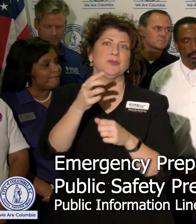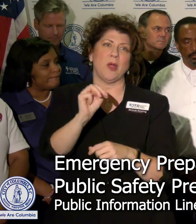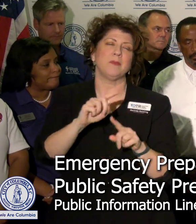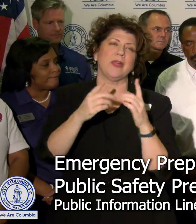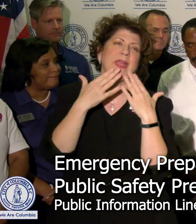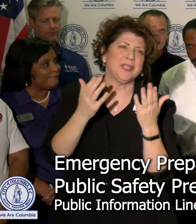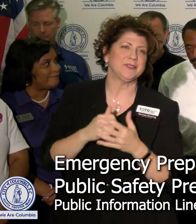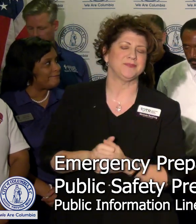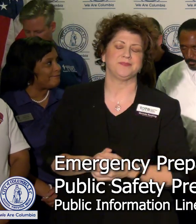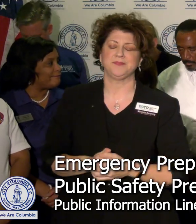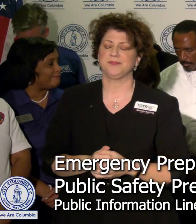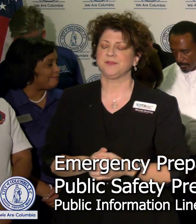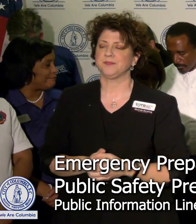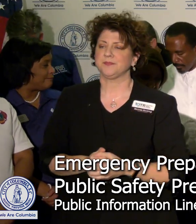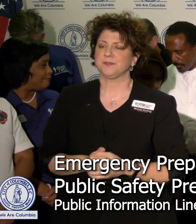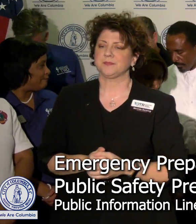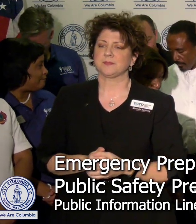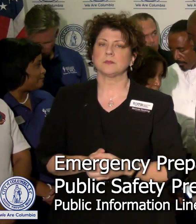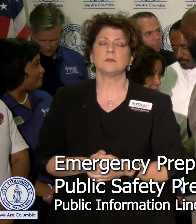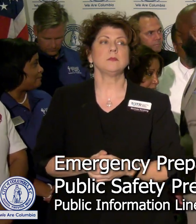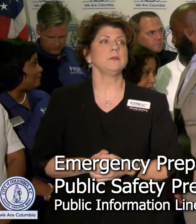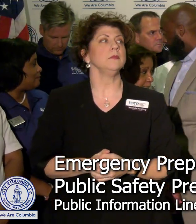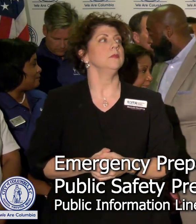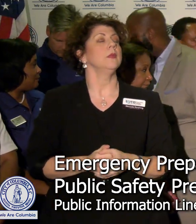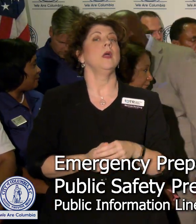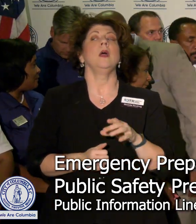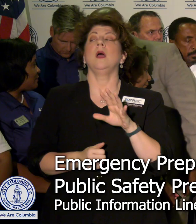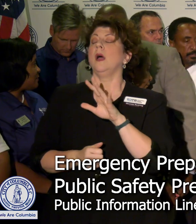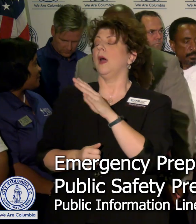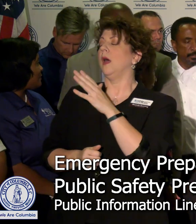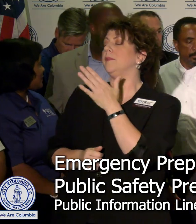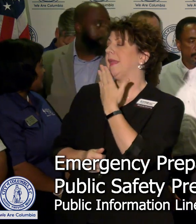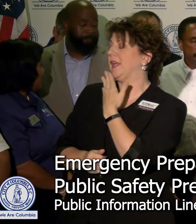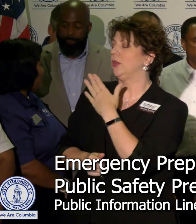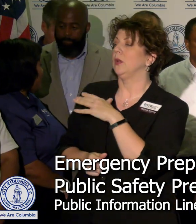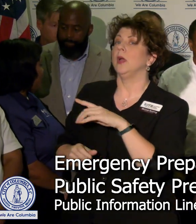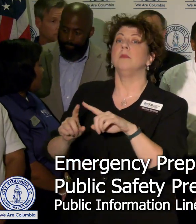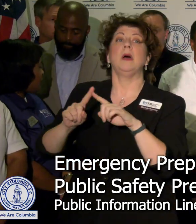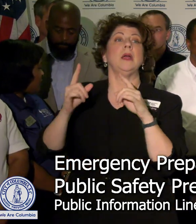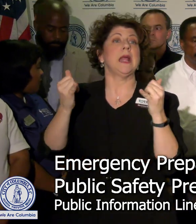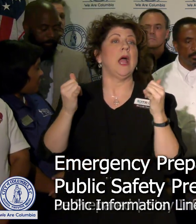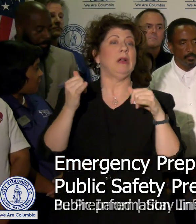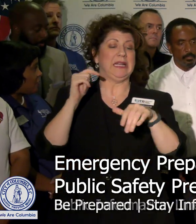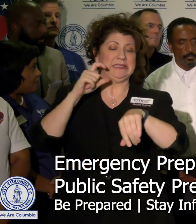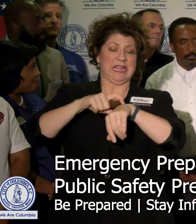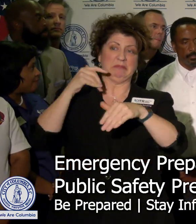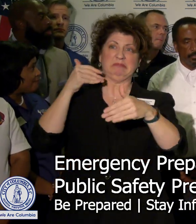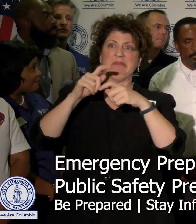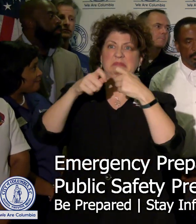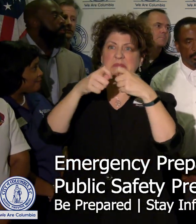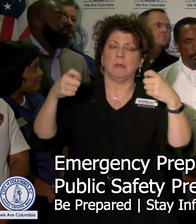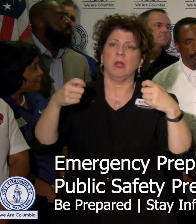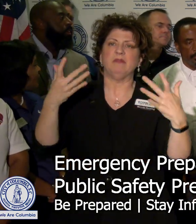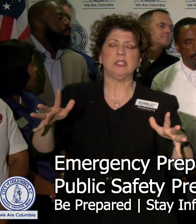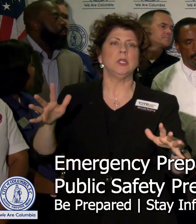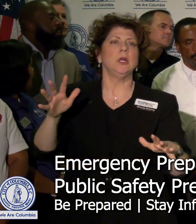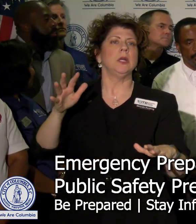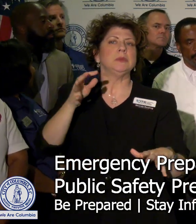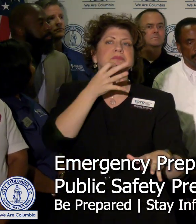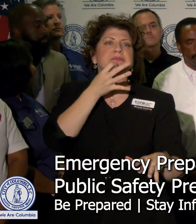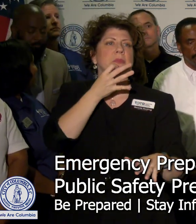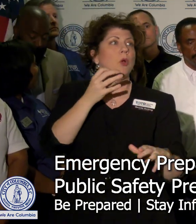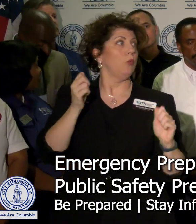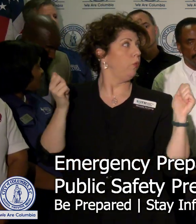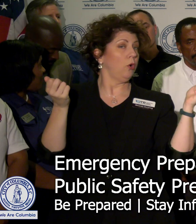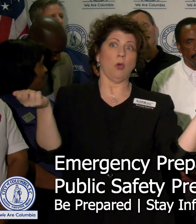Thank you Dr. Davis. I'd say this as we wrap this up and we're all